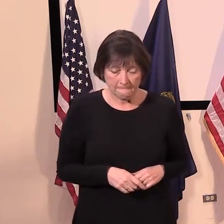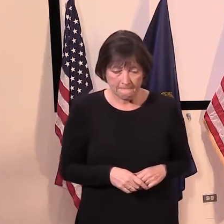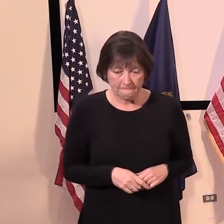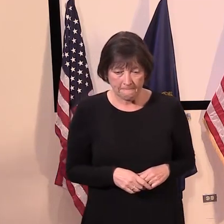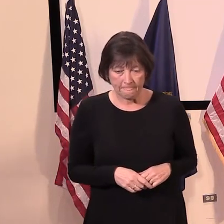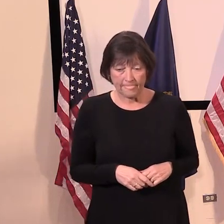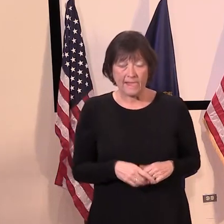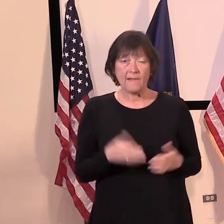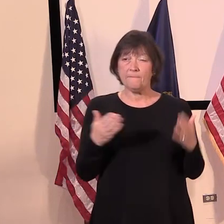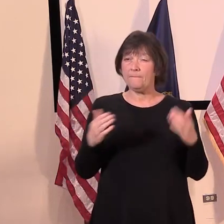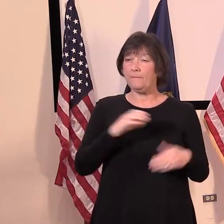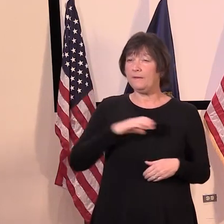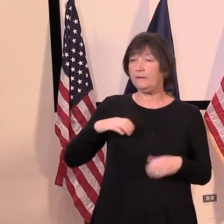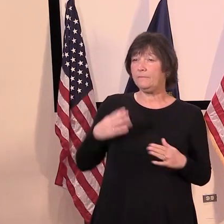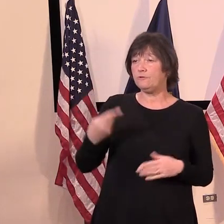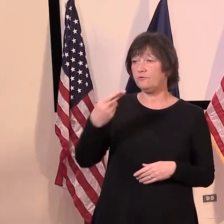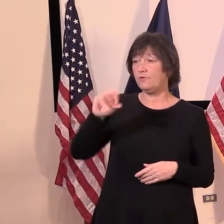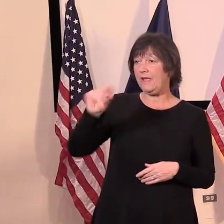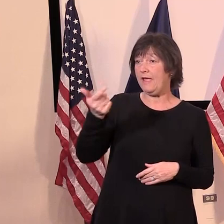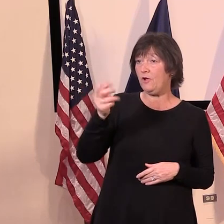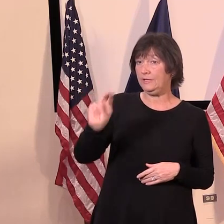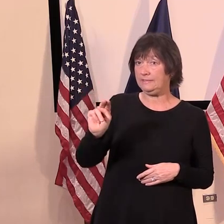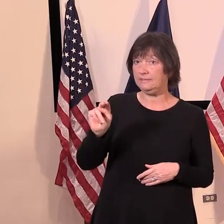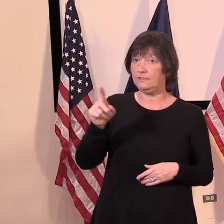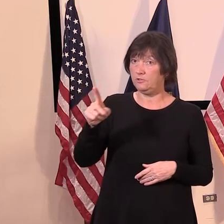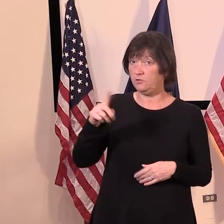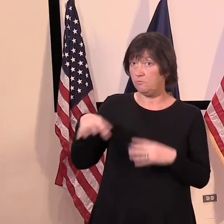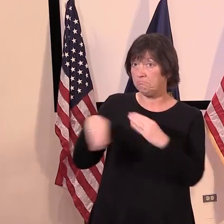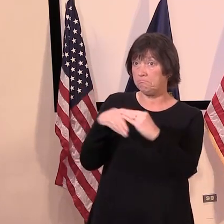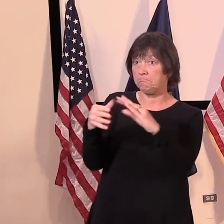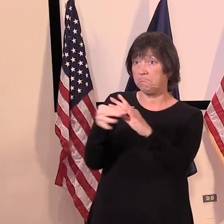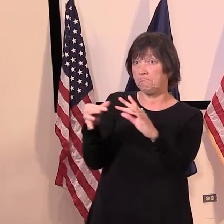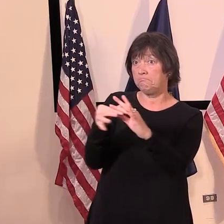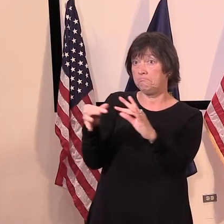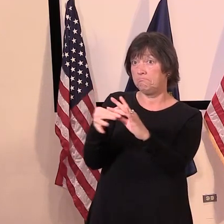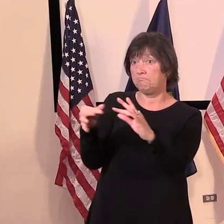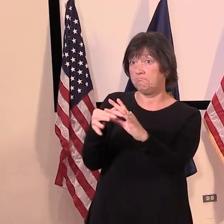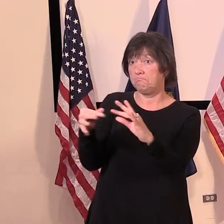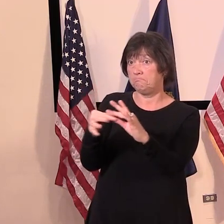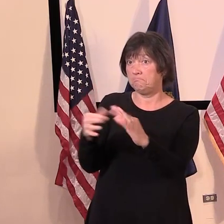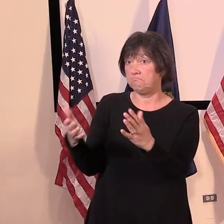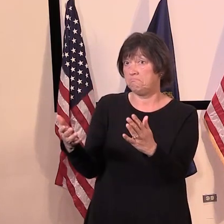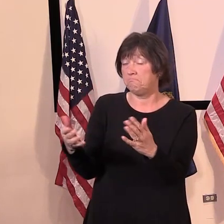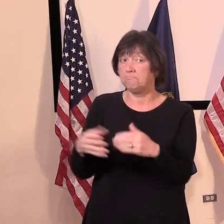Maybe Commissioner Harrington, do you have any thoughts on this either?